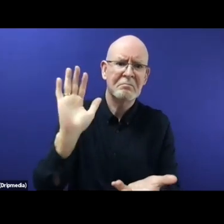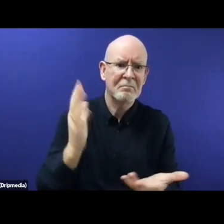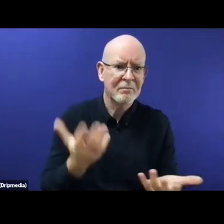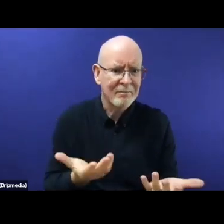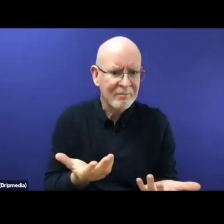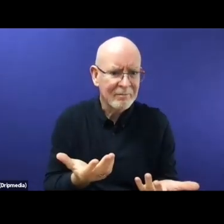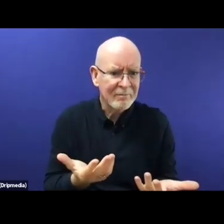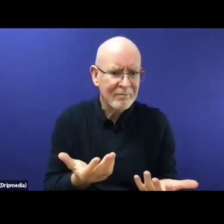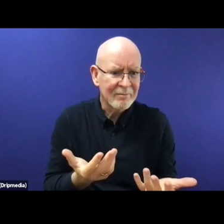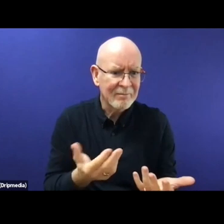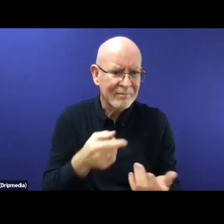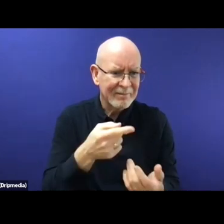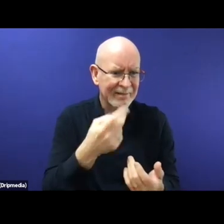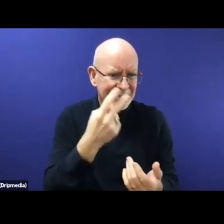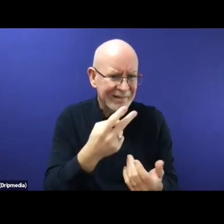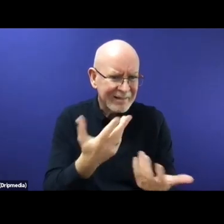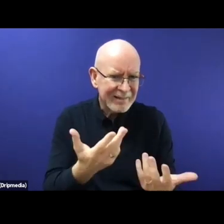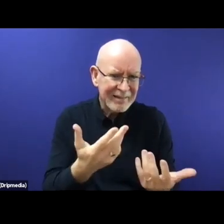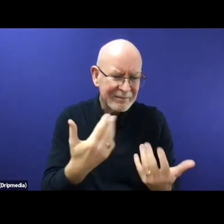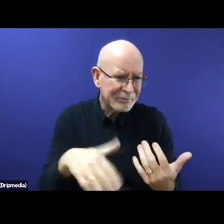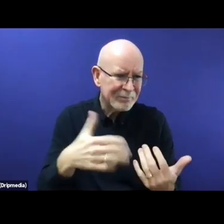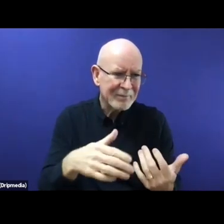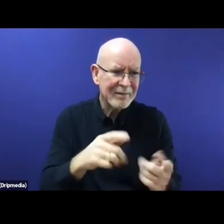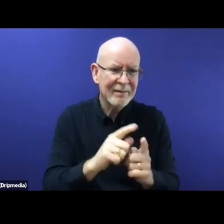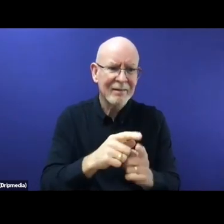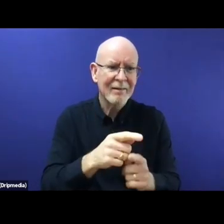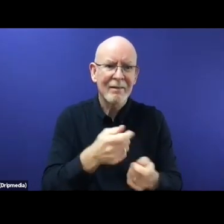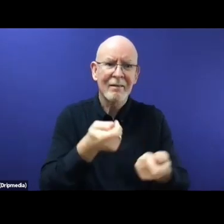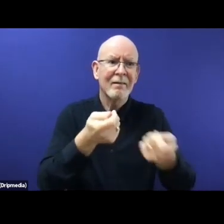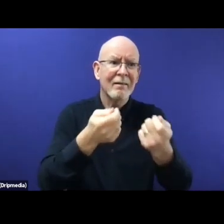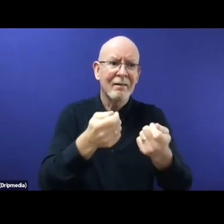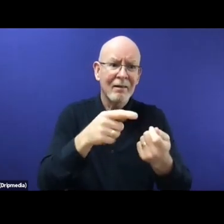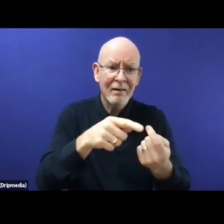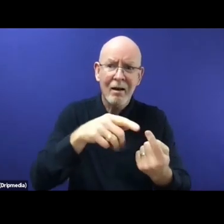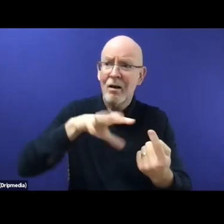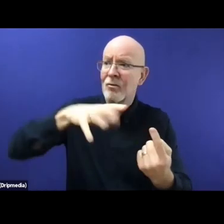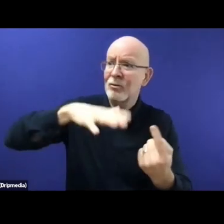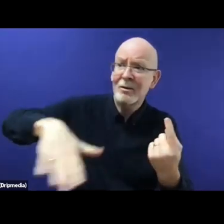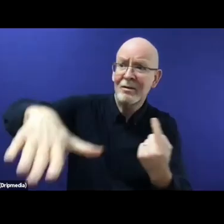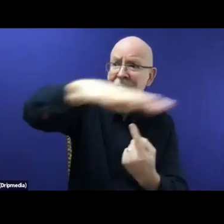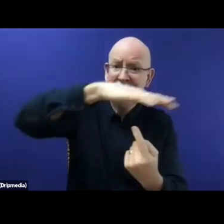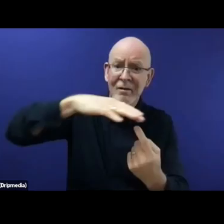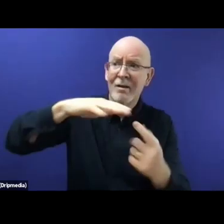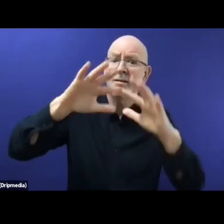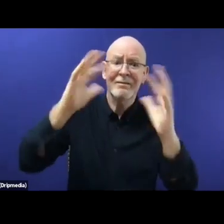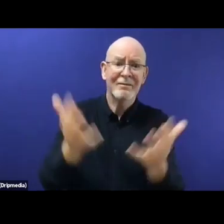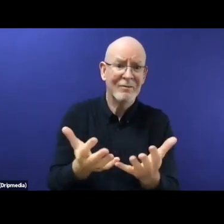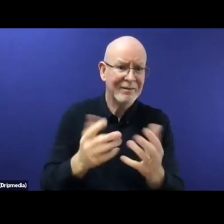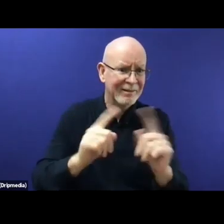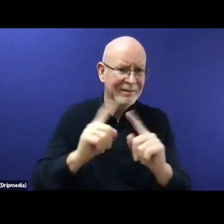local population in terms of what the ramifications are. And it really comes down to when we